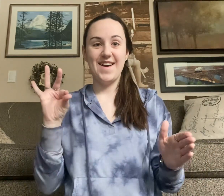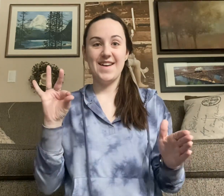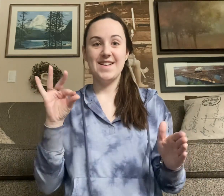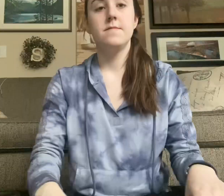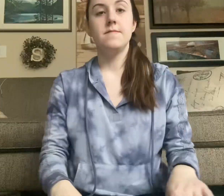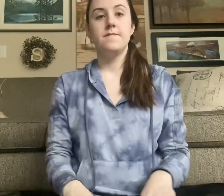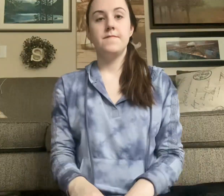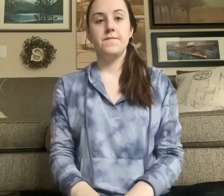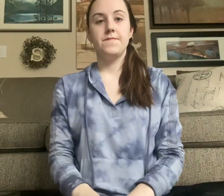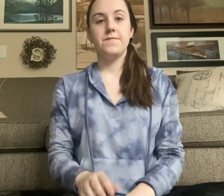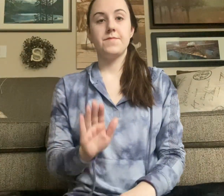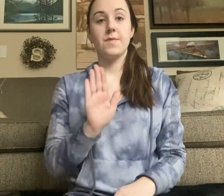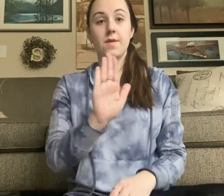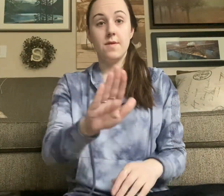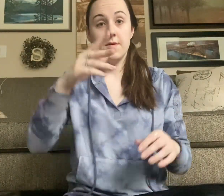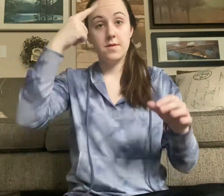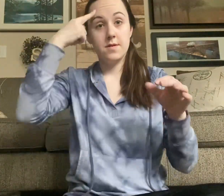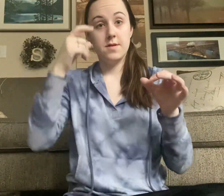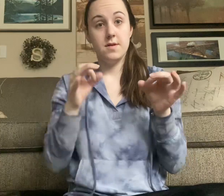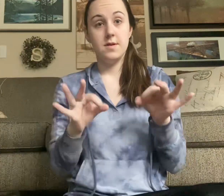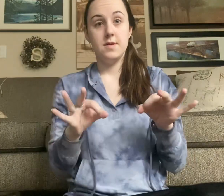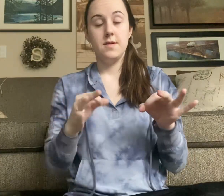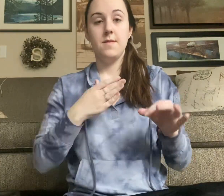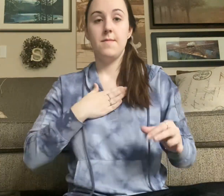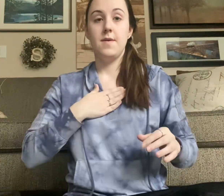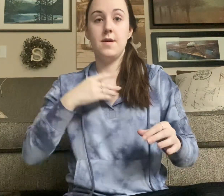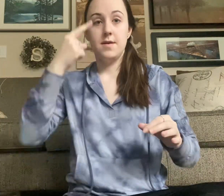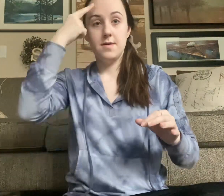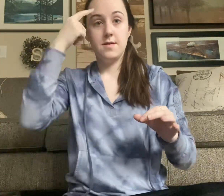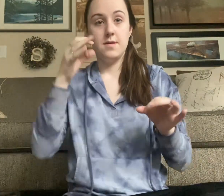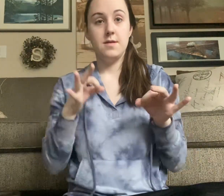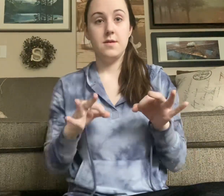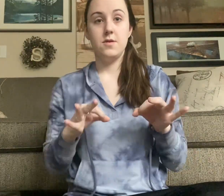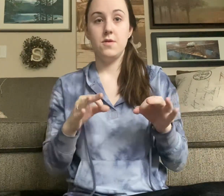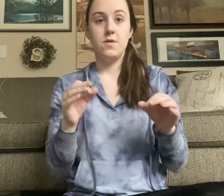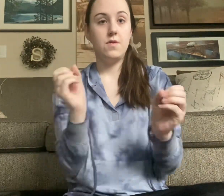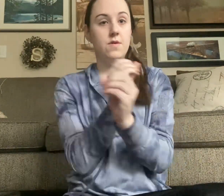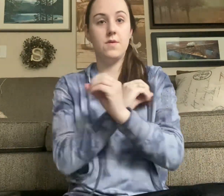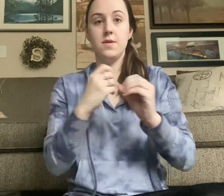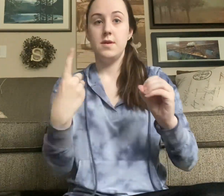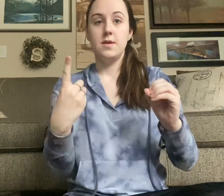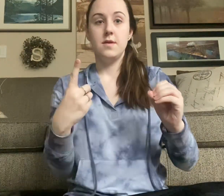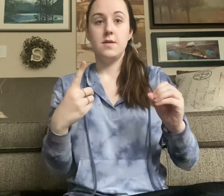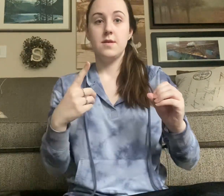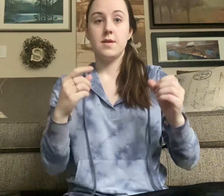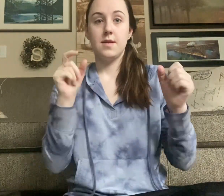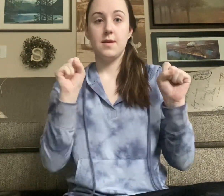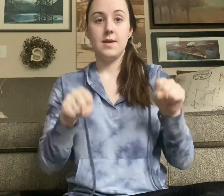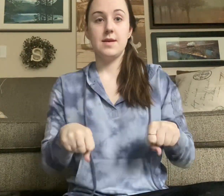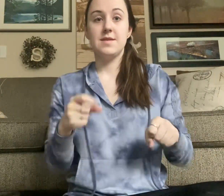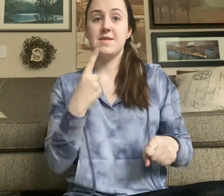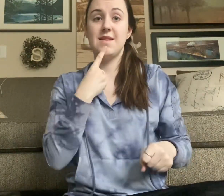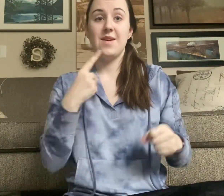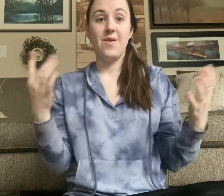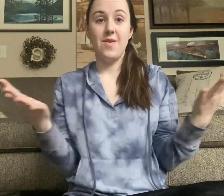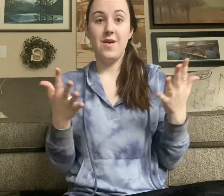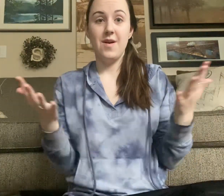It's up to you And it's up to me No one can say what we need to be